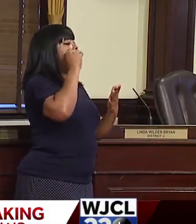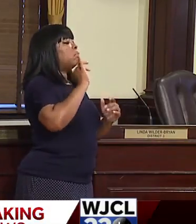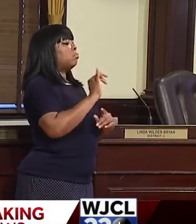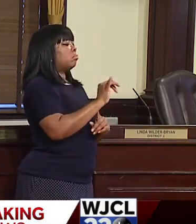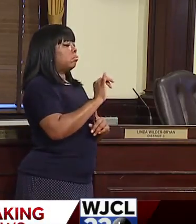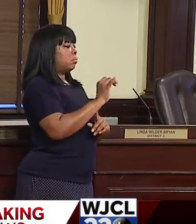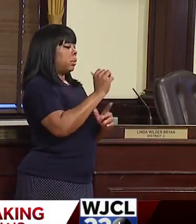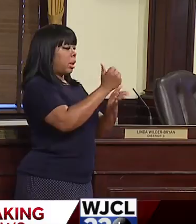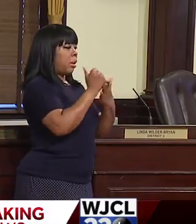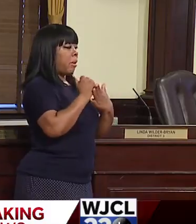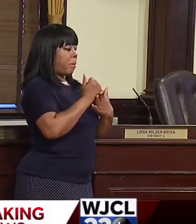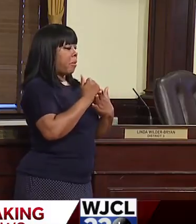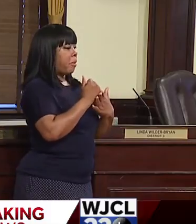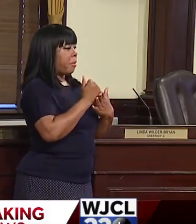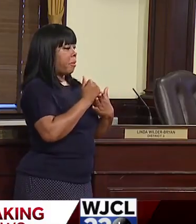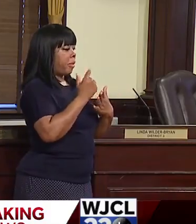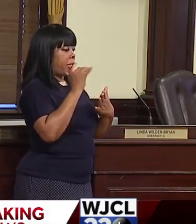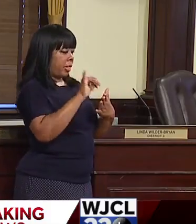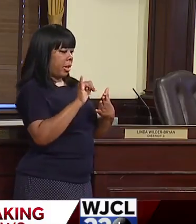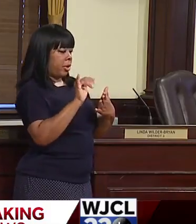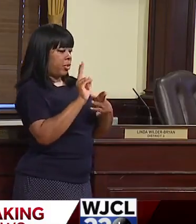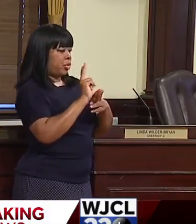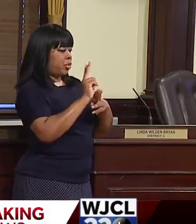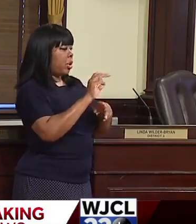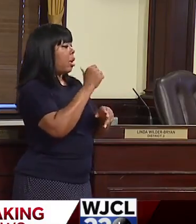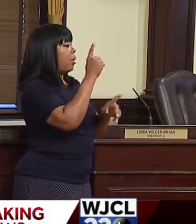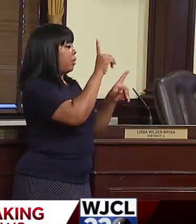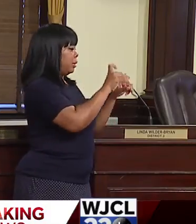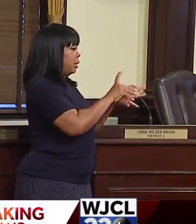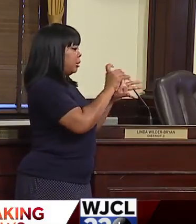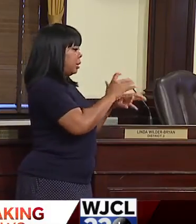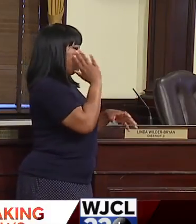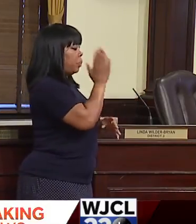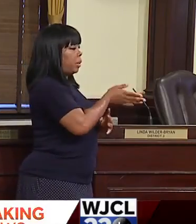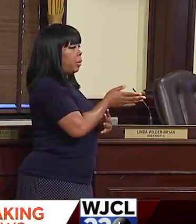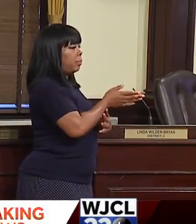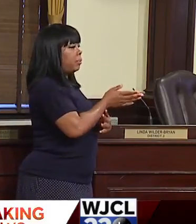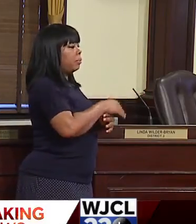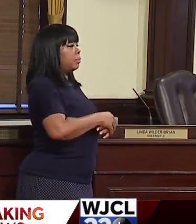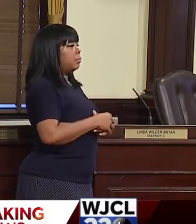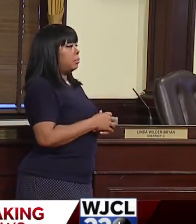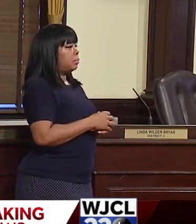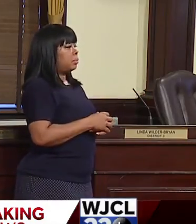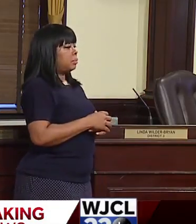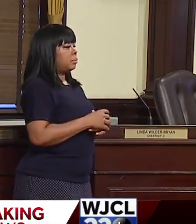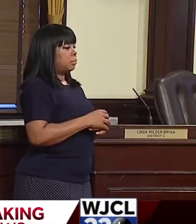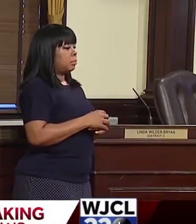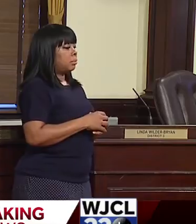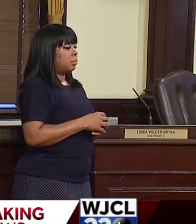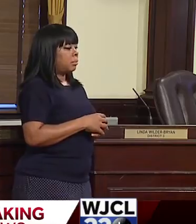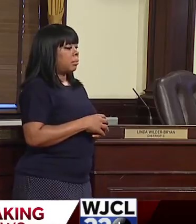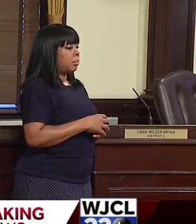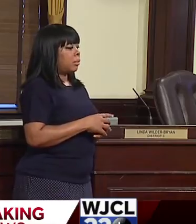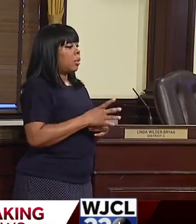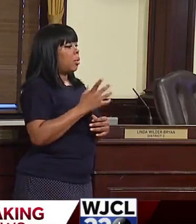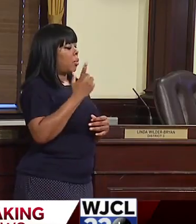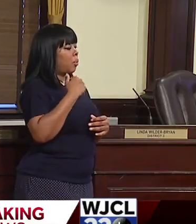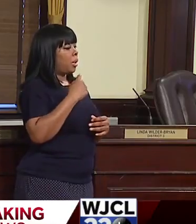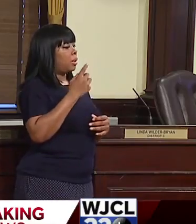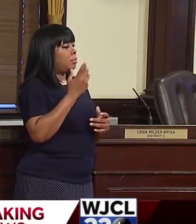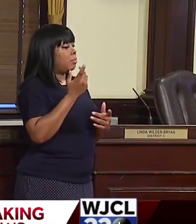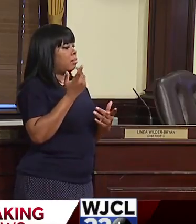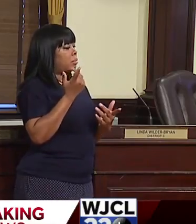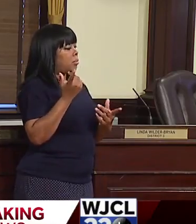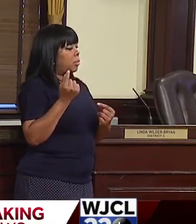this that we can now apply to other testing. And so, um, you know, I think we can ultimately create